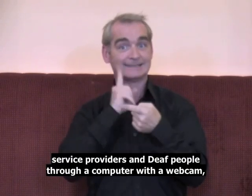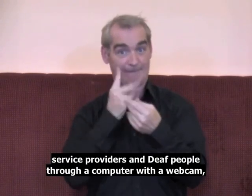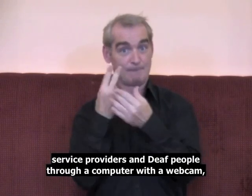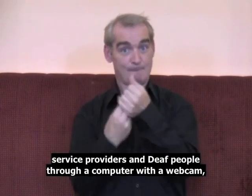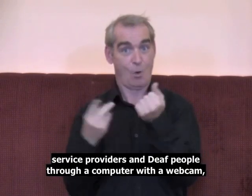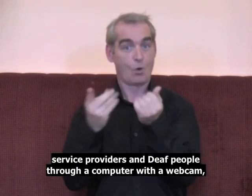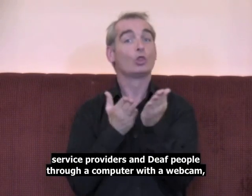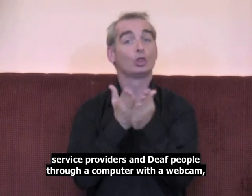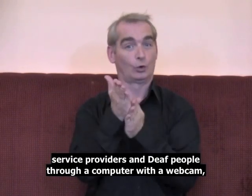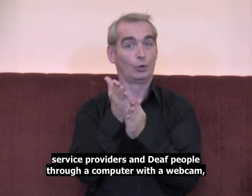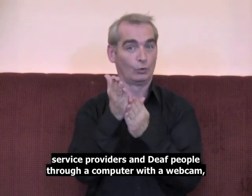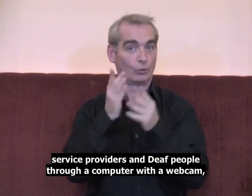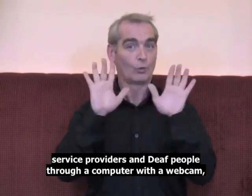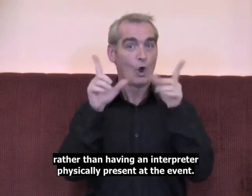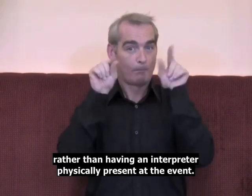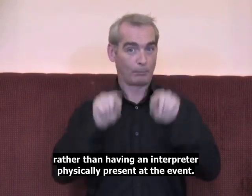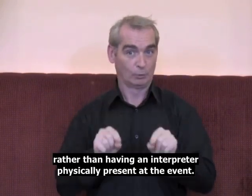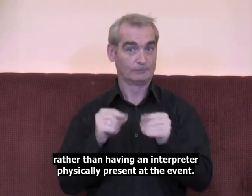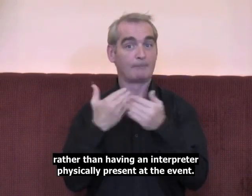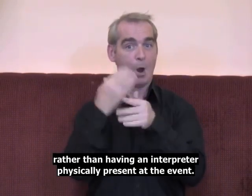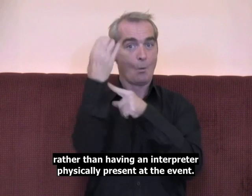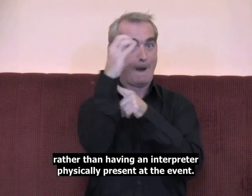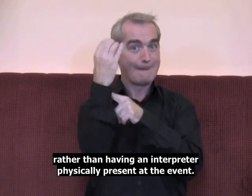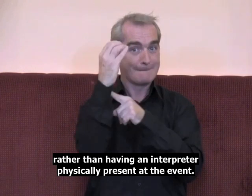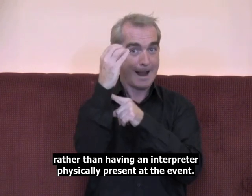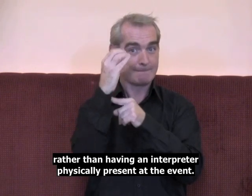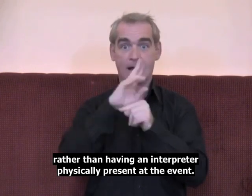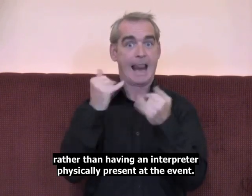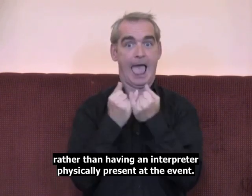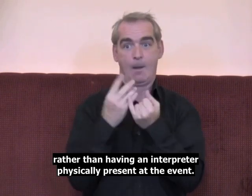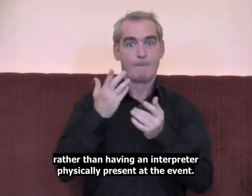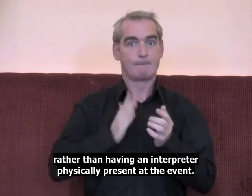people through a computer with a webcam, rather than having an interpreter physically present at the event.